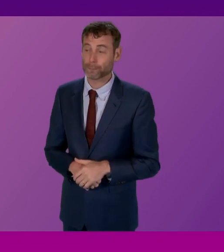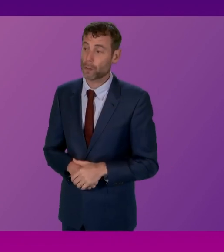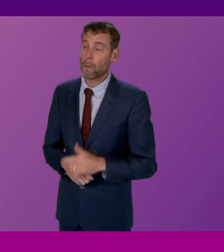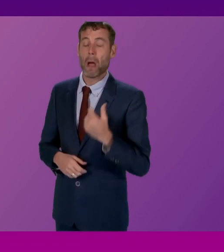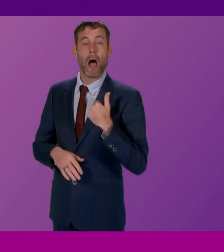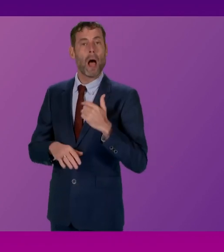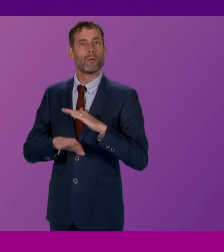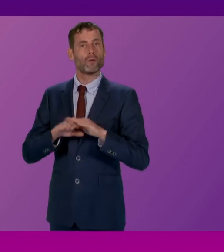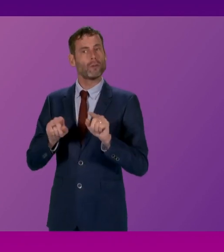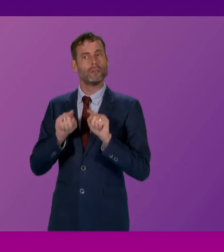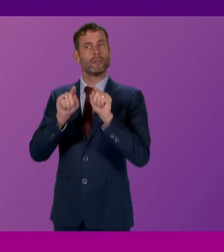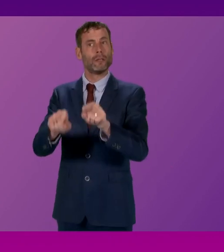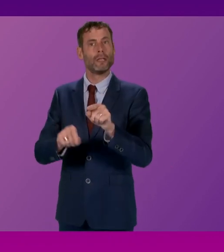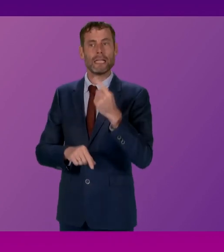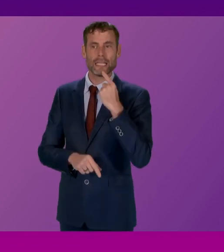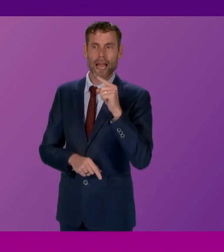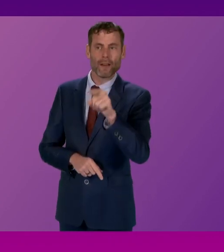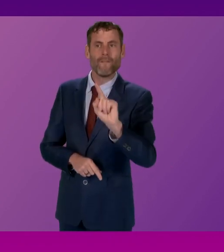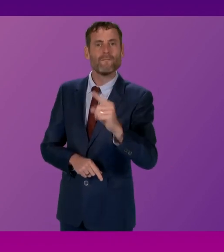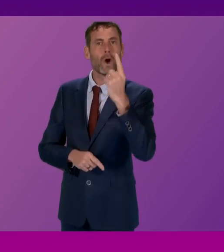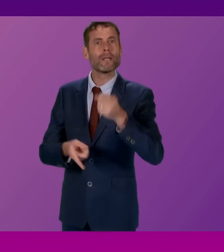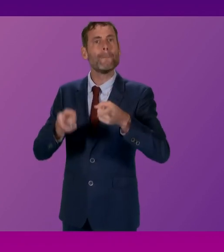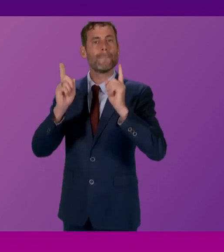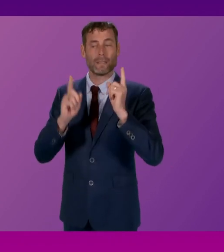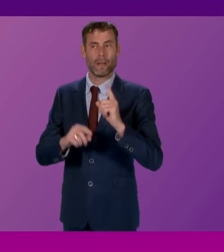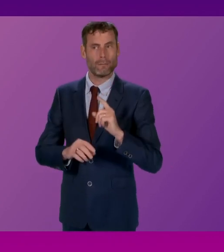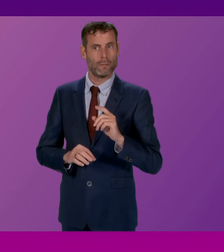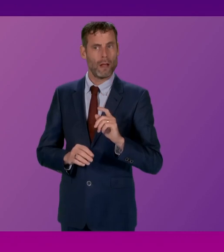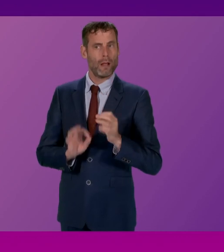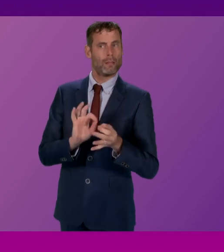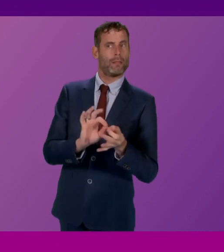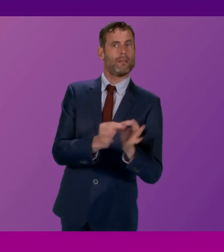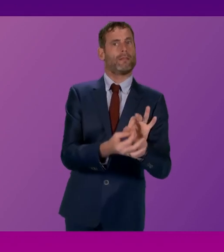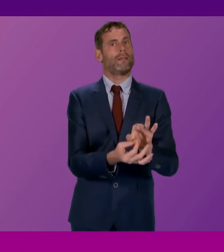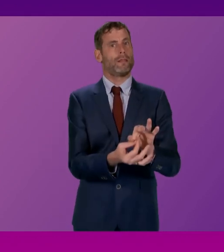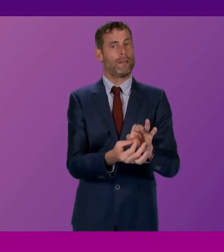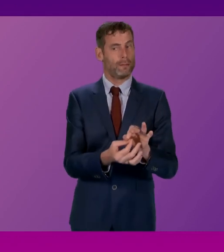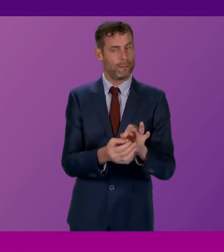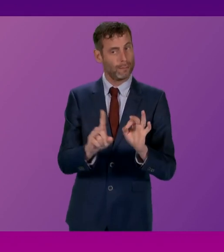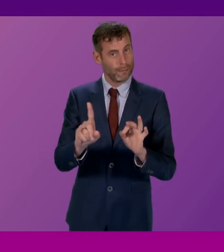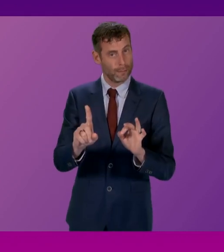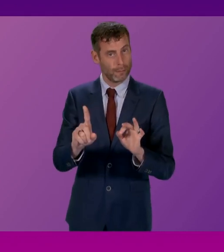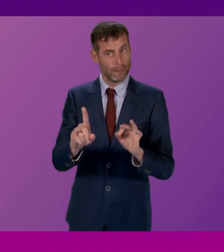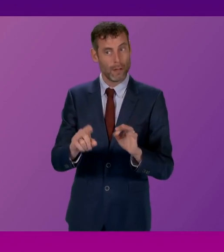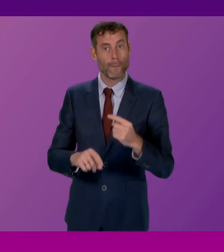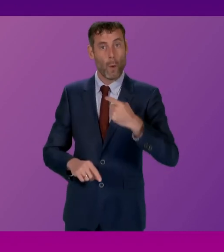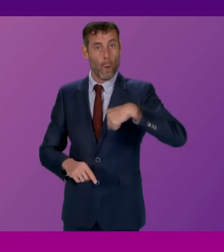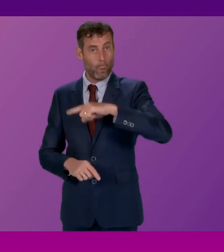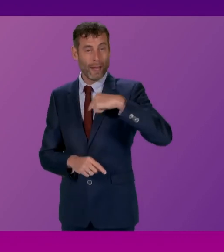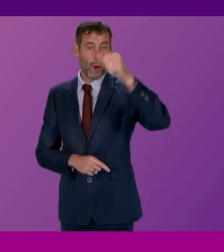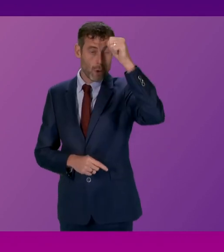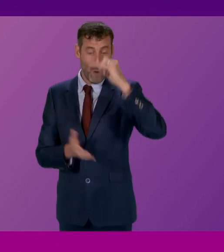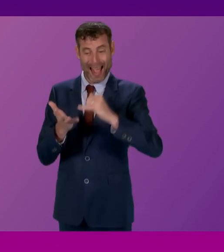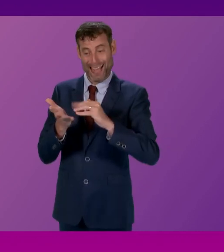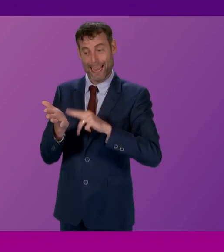First Minister misled Parliament there, because we know, I think that's OK to say, because we know that SNP government